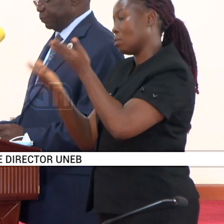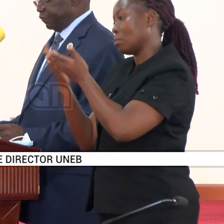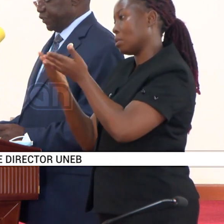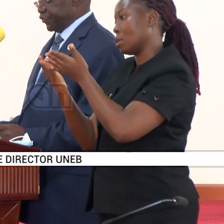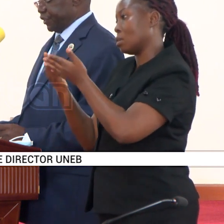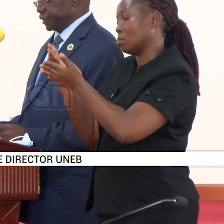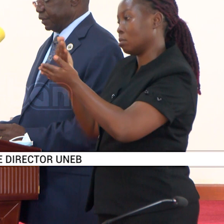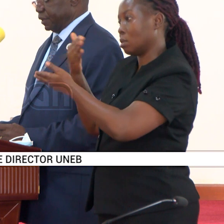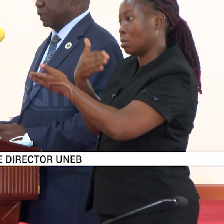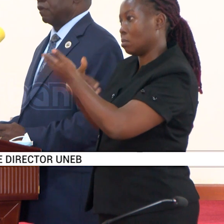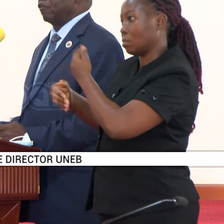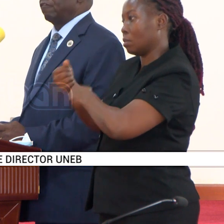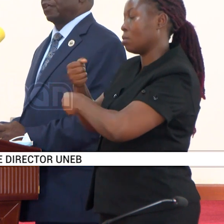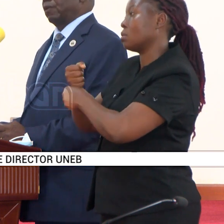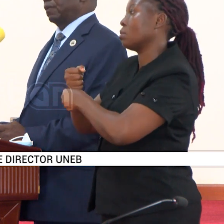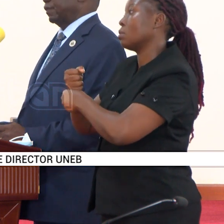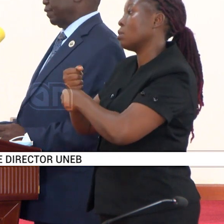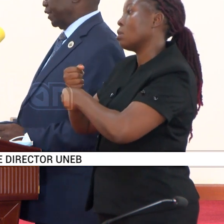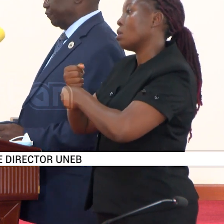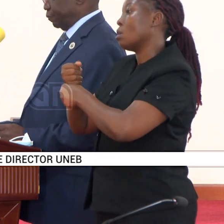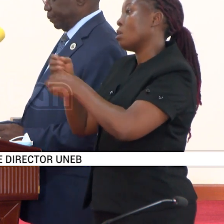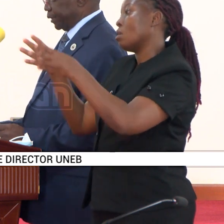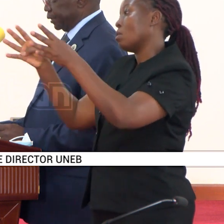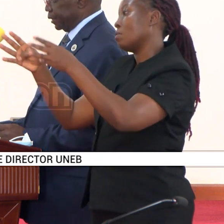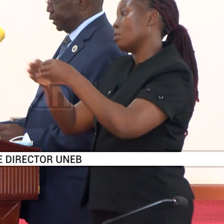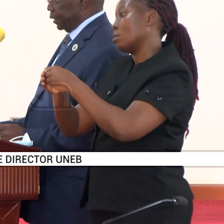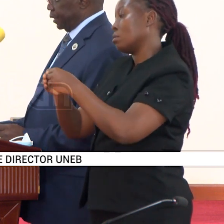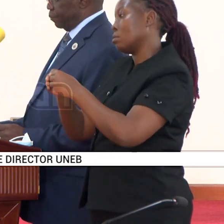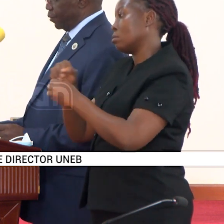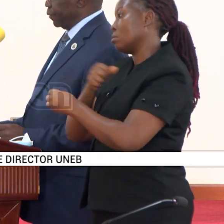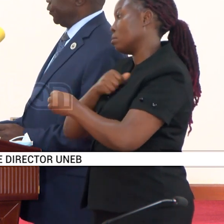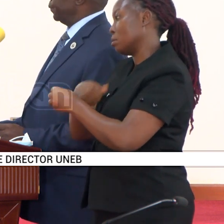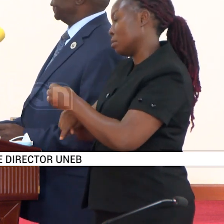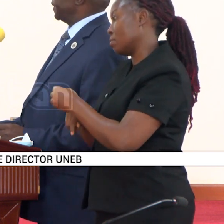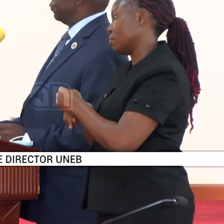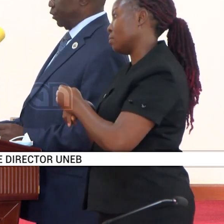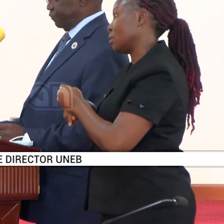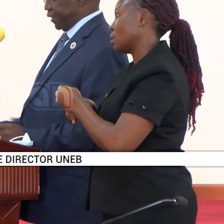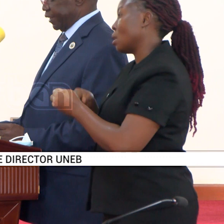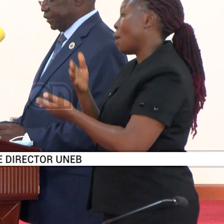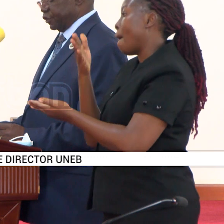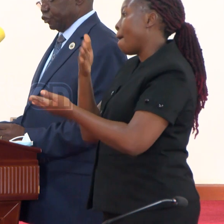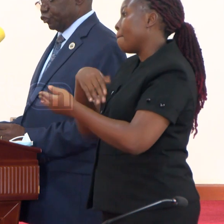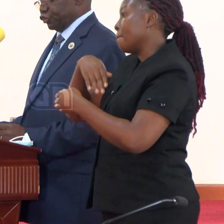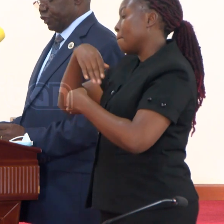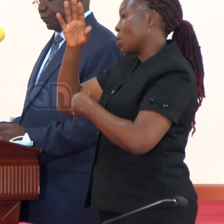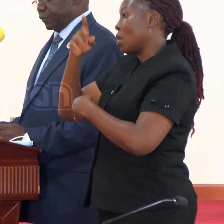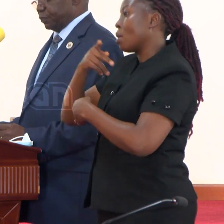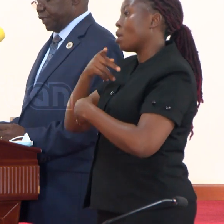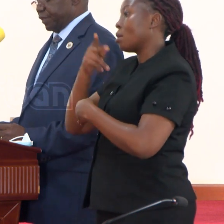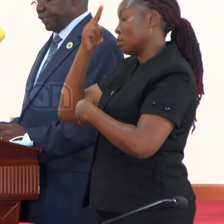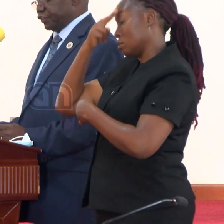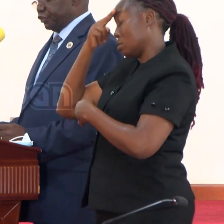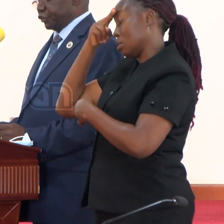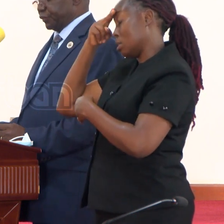the previous year. Overall, therefore, Mama, more pupils have qualified to join the